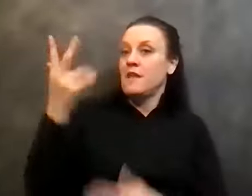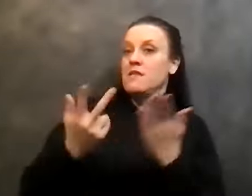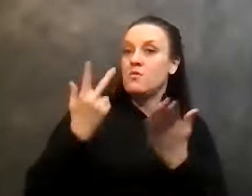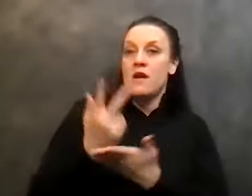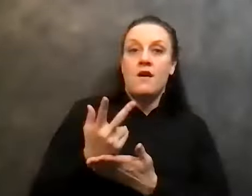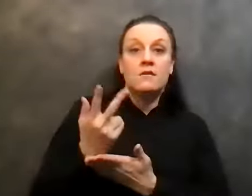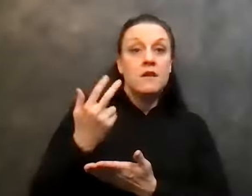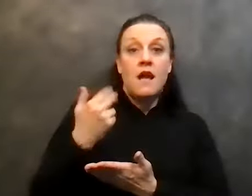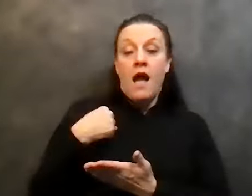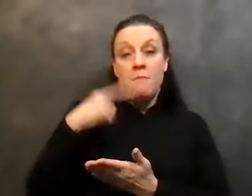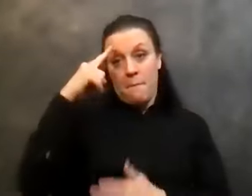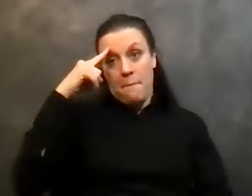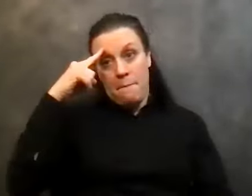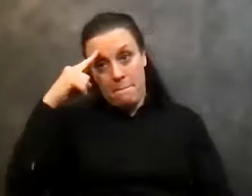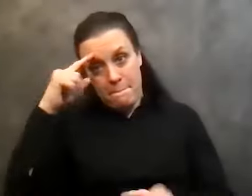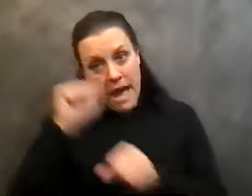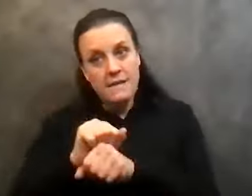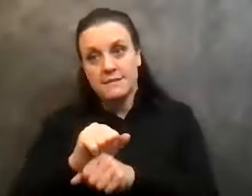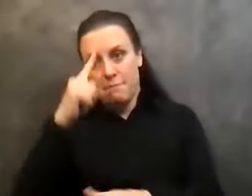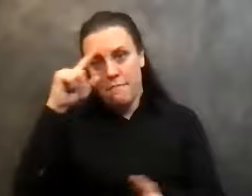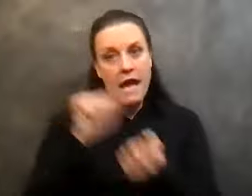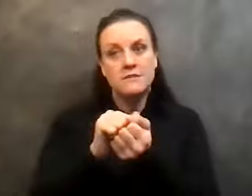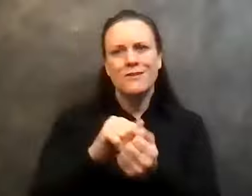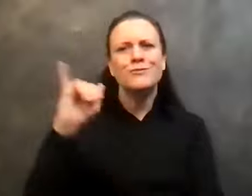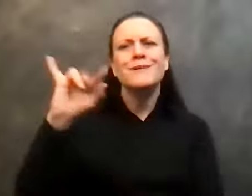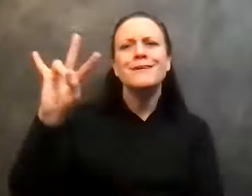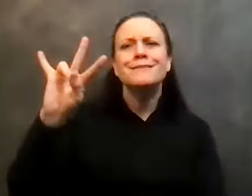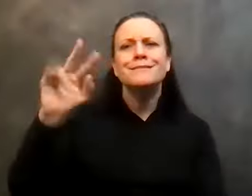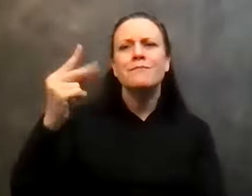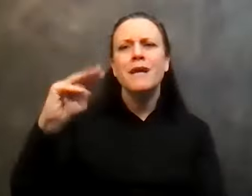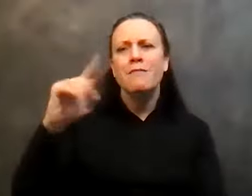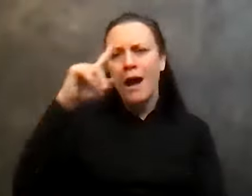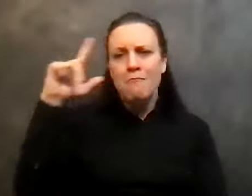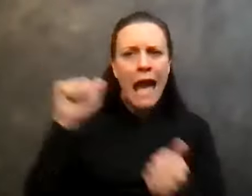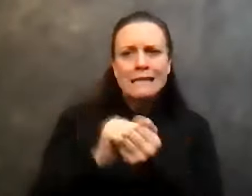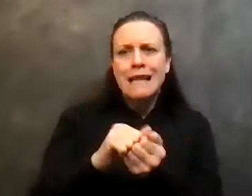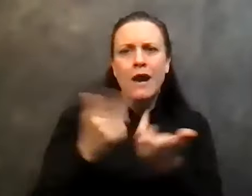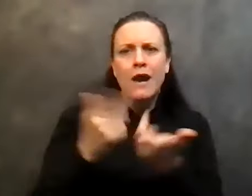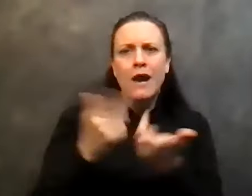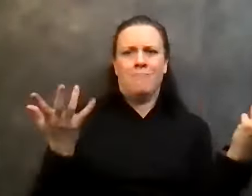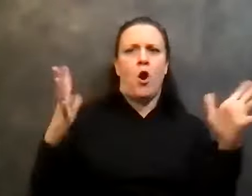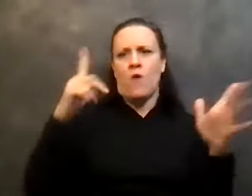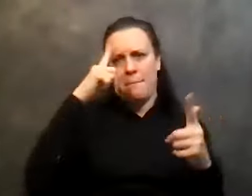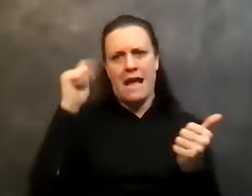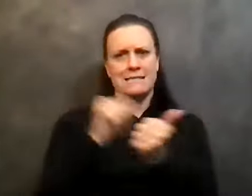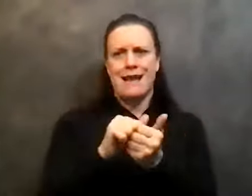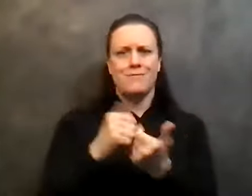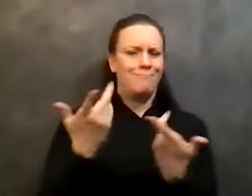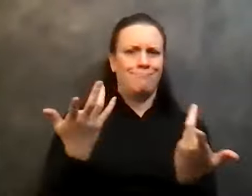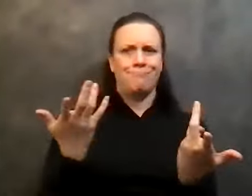I'm passed out. So it's like seven o'clock at night, eight o'clock at night, and I'm already unconscious,